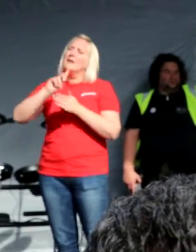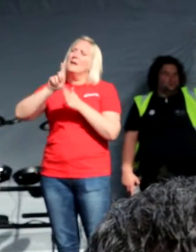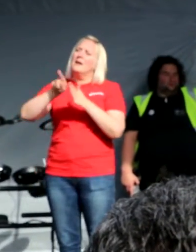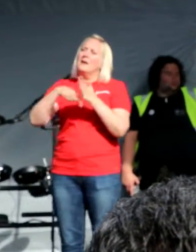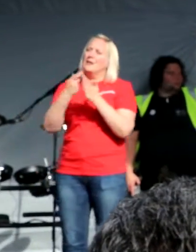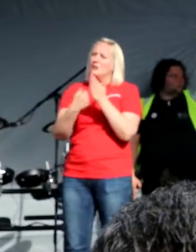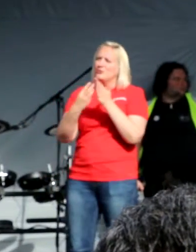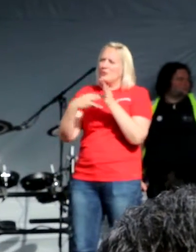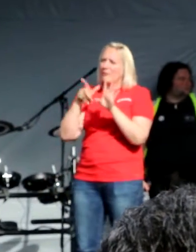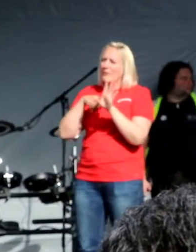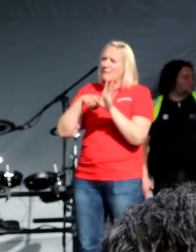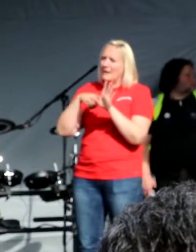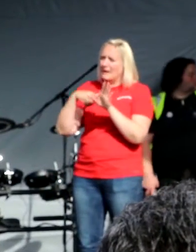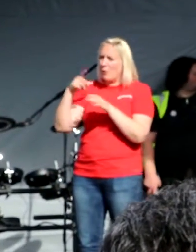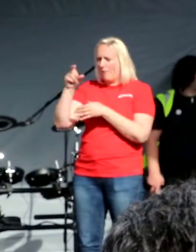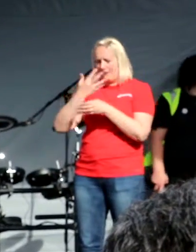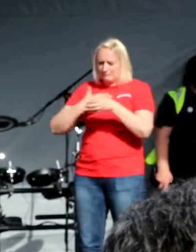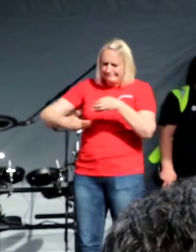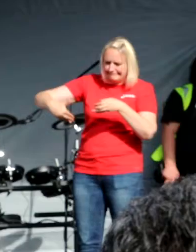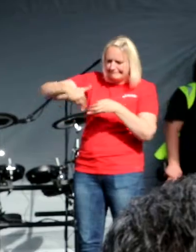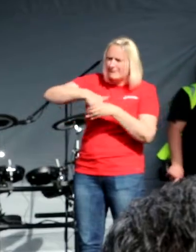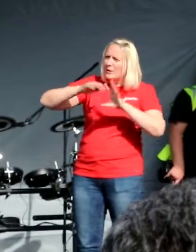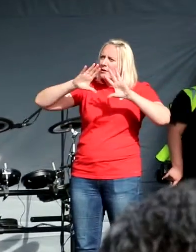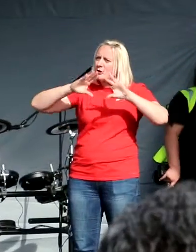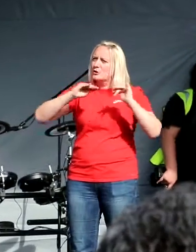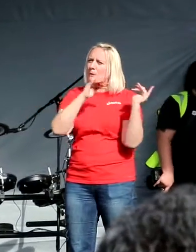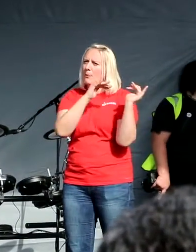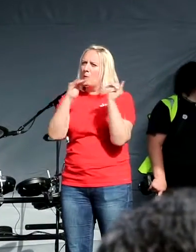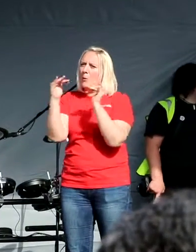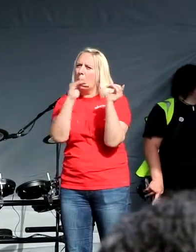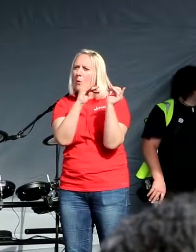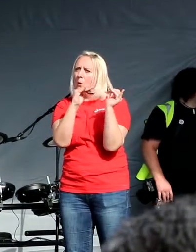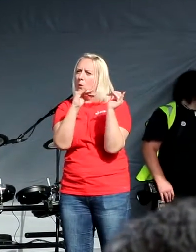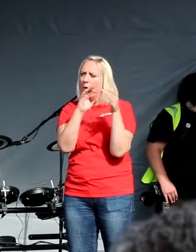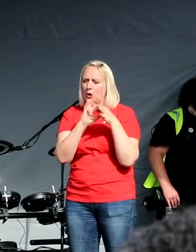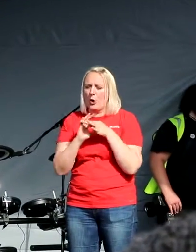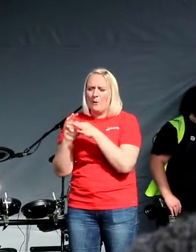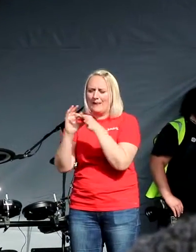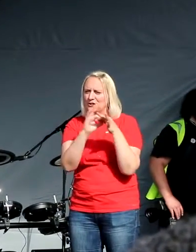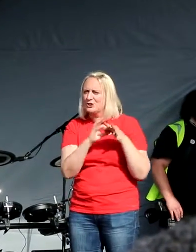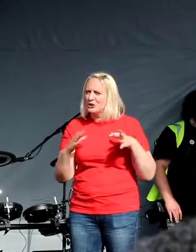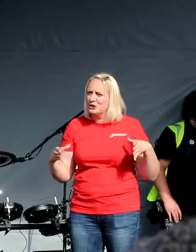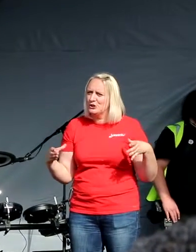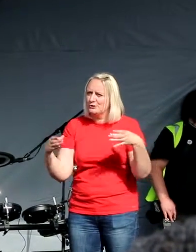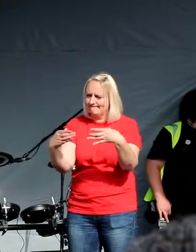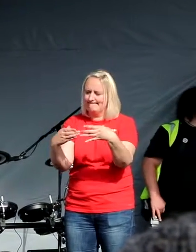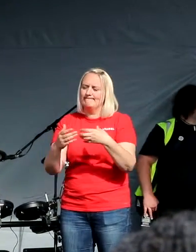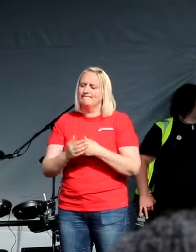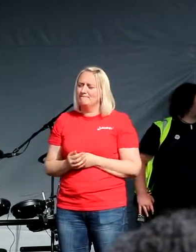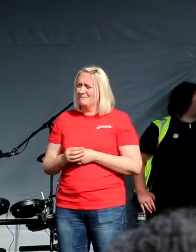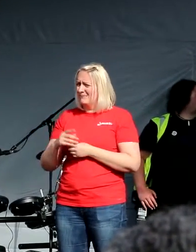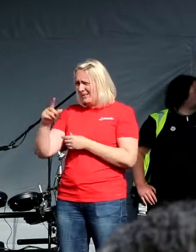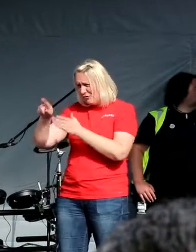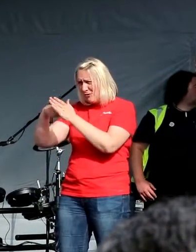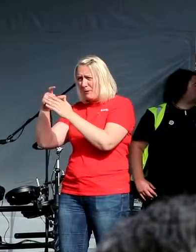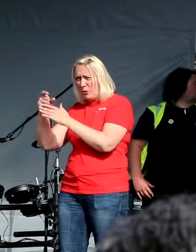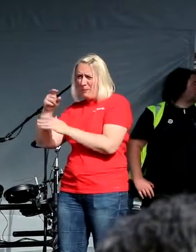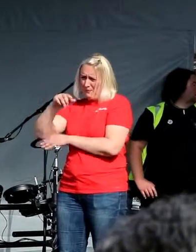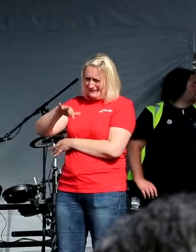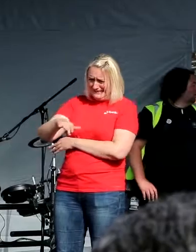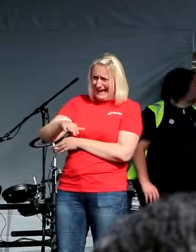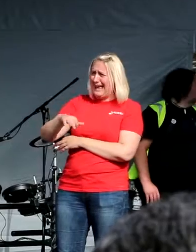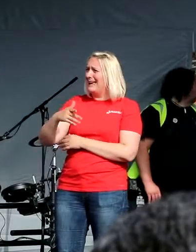we formed Stop the War Coalition, Jeremy Corbyn spoke on that first platform in London. When we had the dossier in